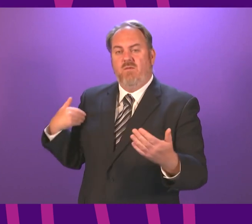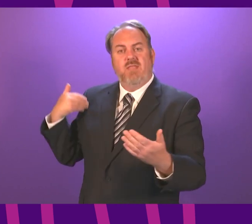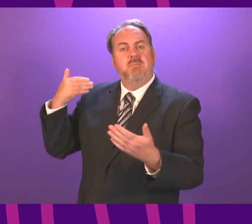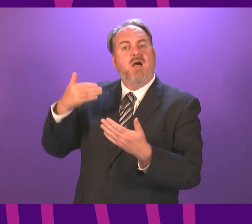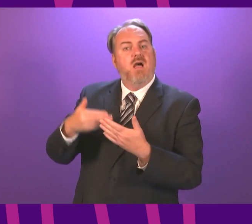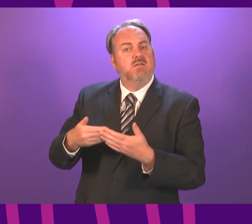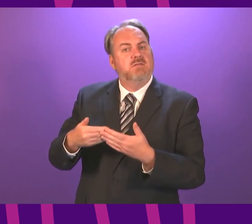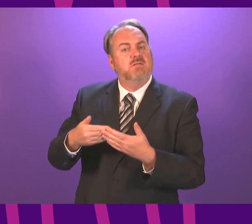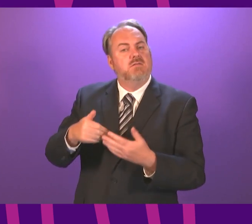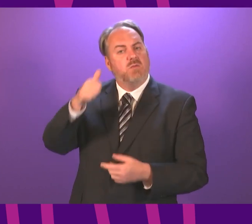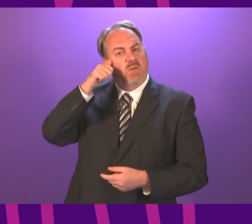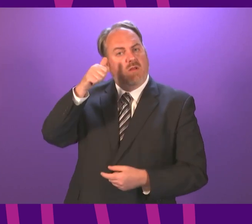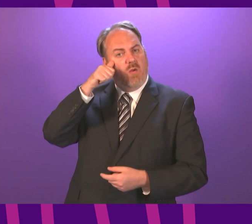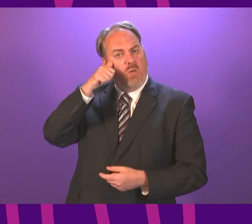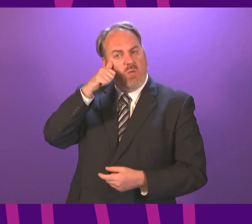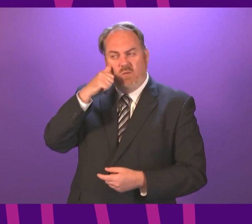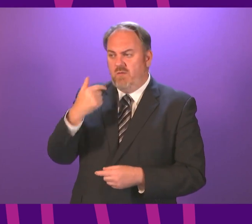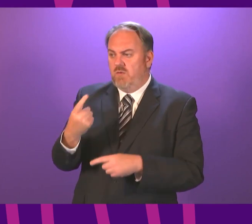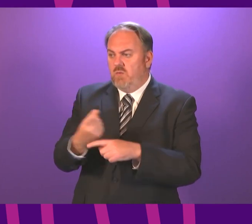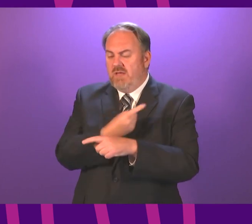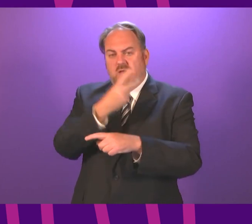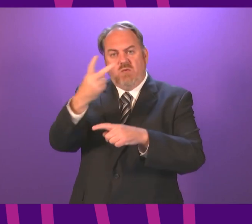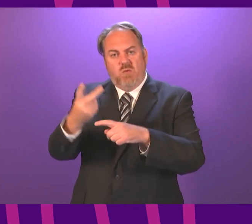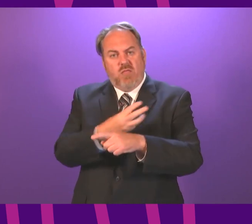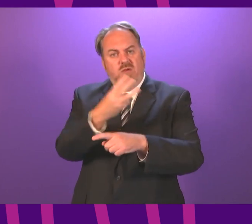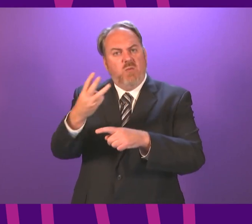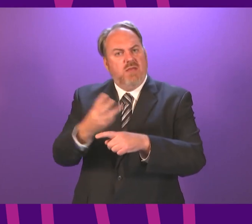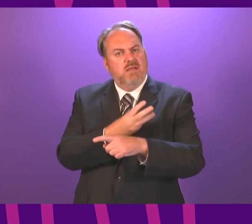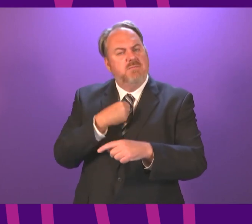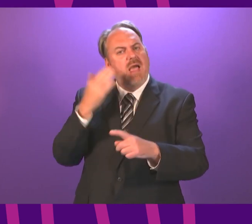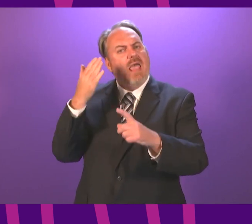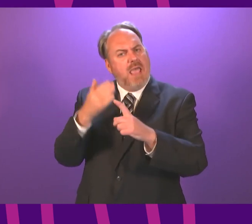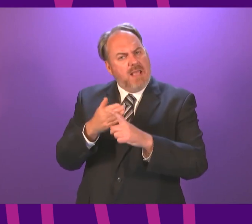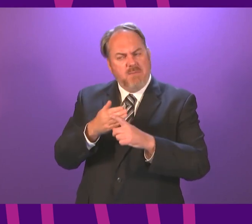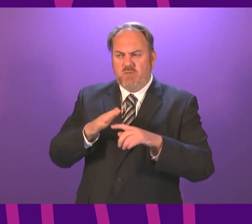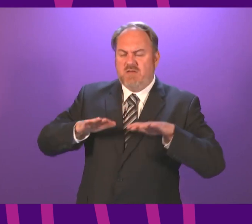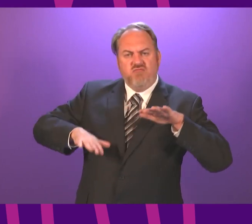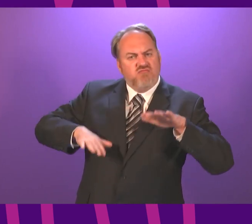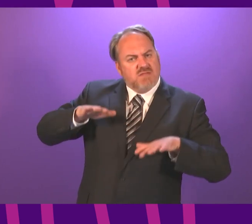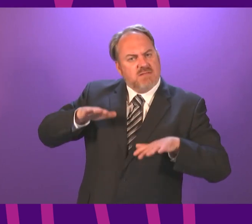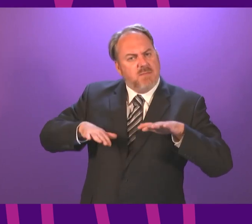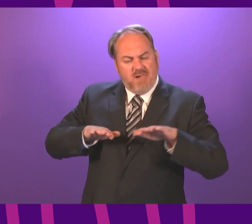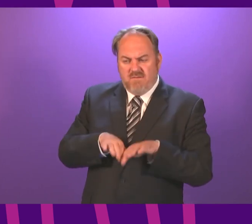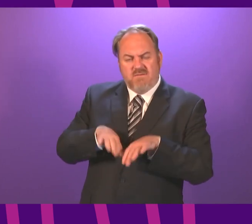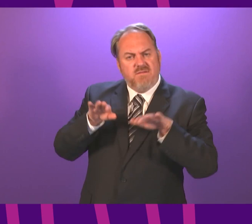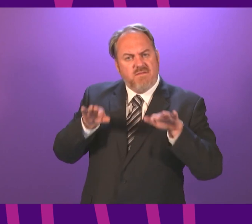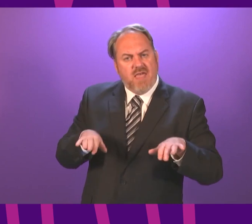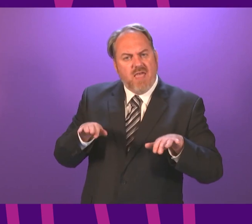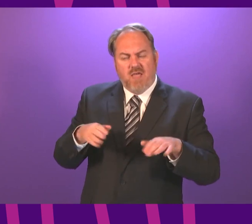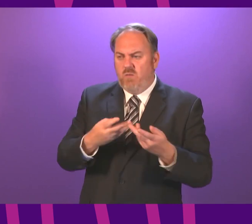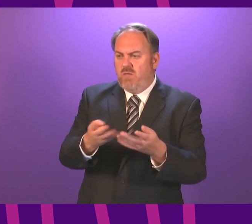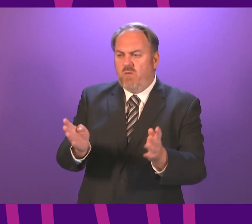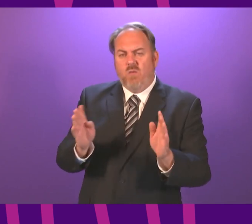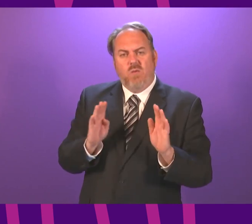as you'll agree, over the past number of weeks I've tried to be reasonable in my work that I've done with colleagues on the